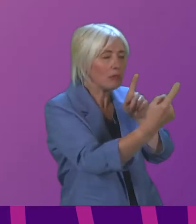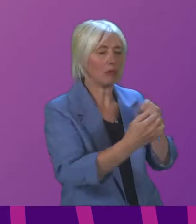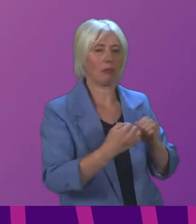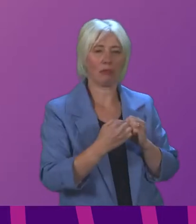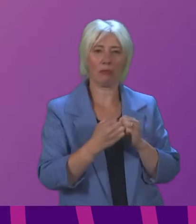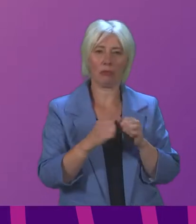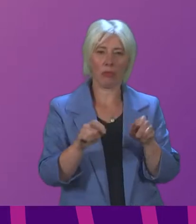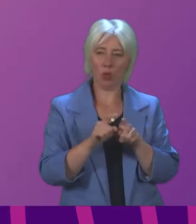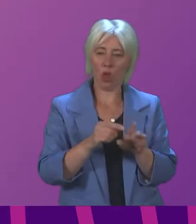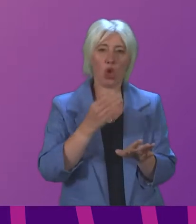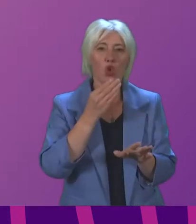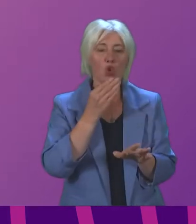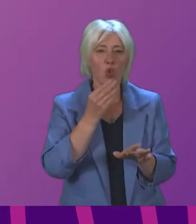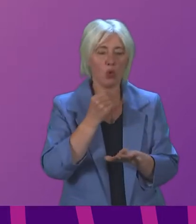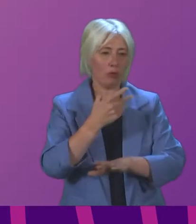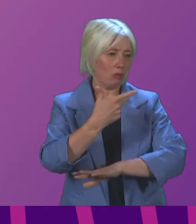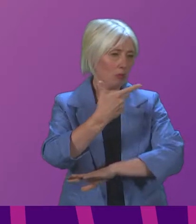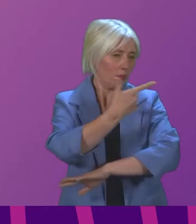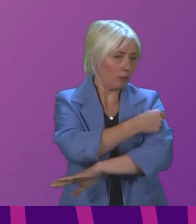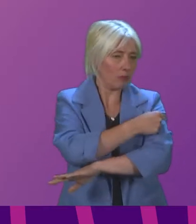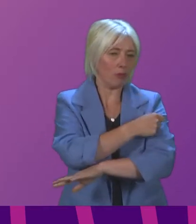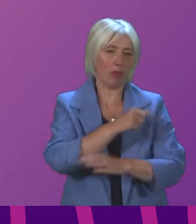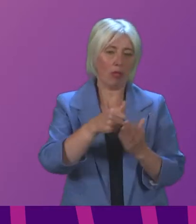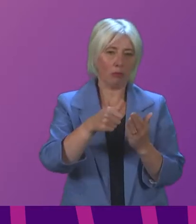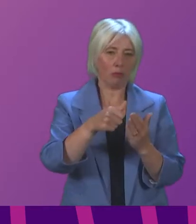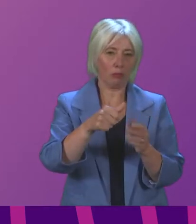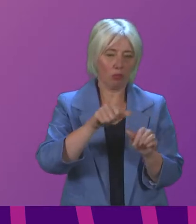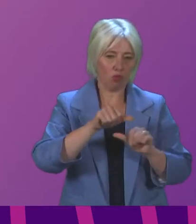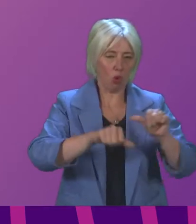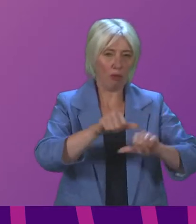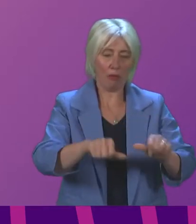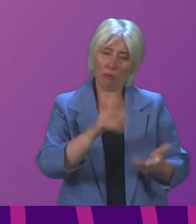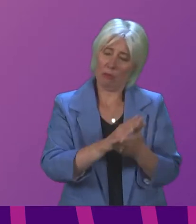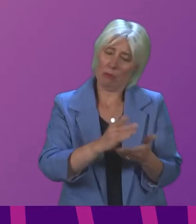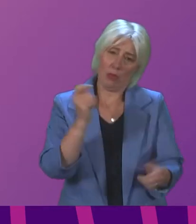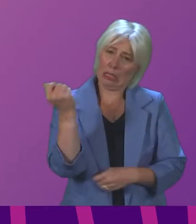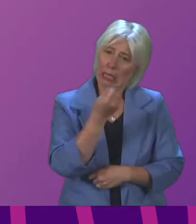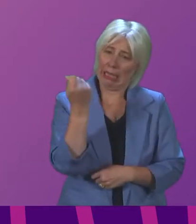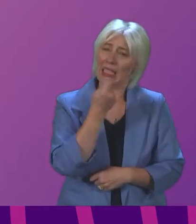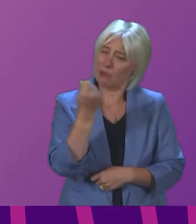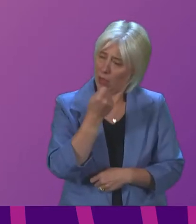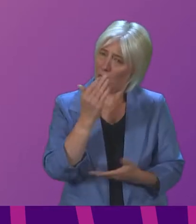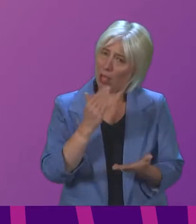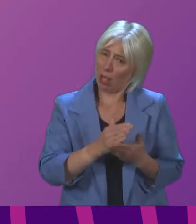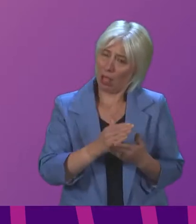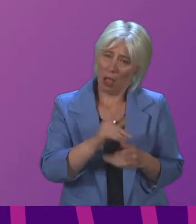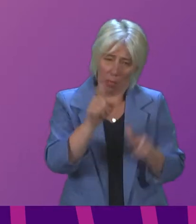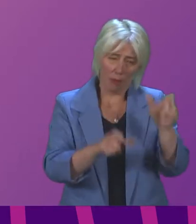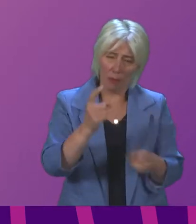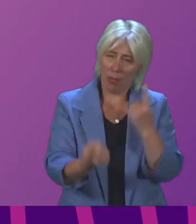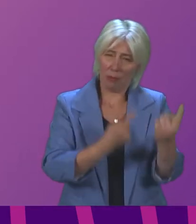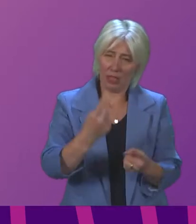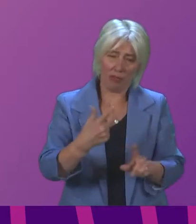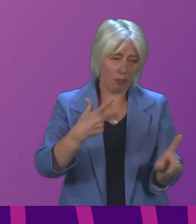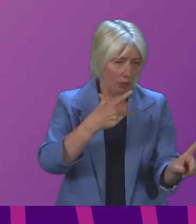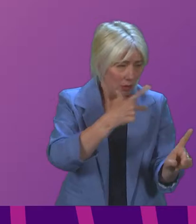use and the maximisation of the vaccination programme which is an incredibly successful programme delivered by hard-working people on the